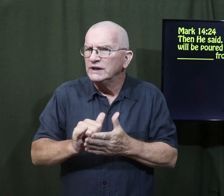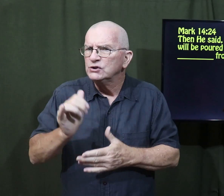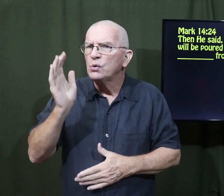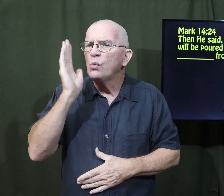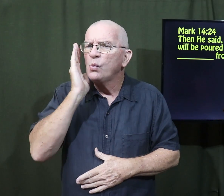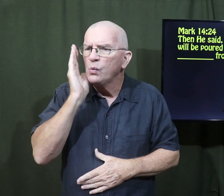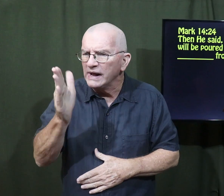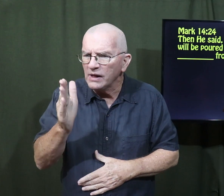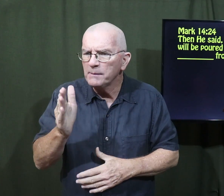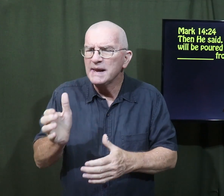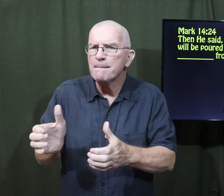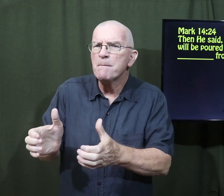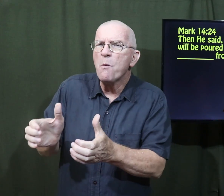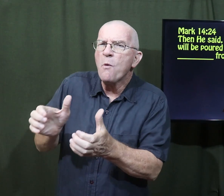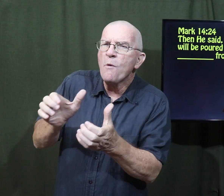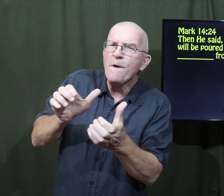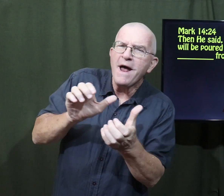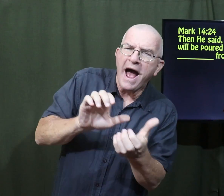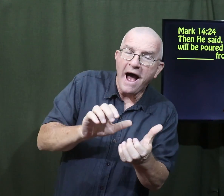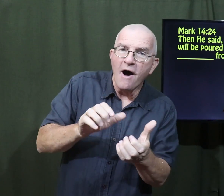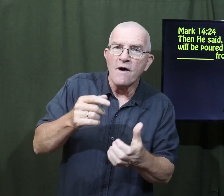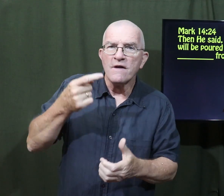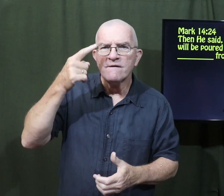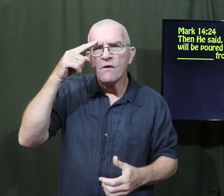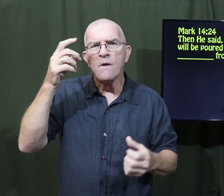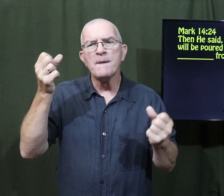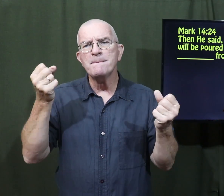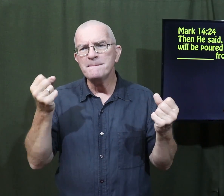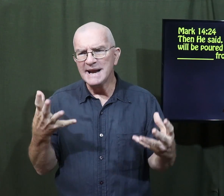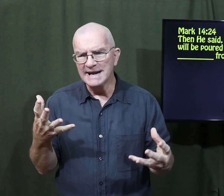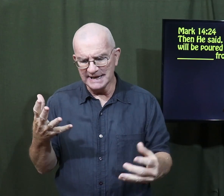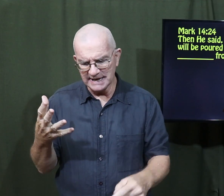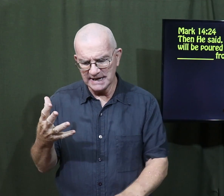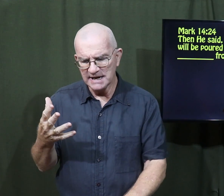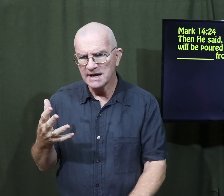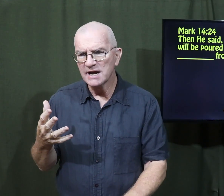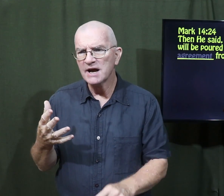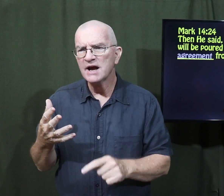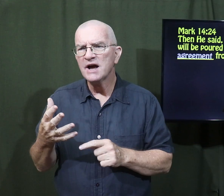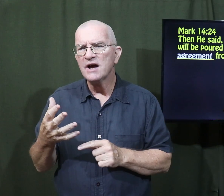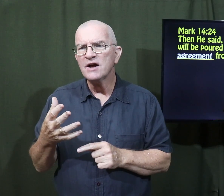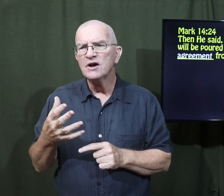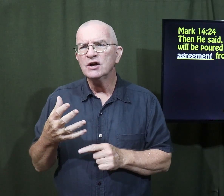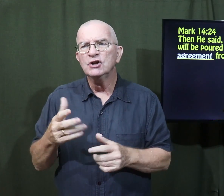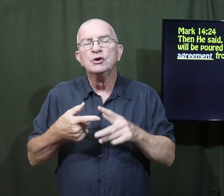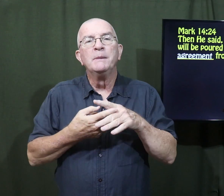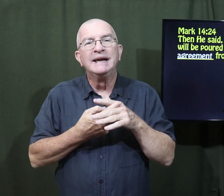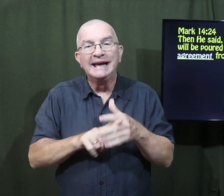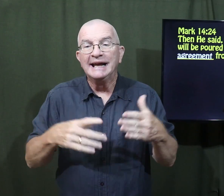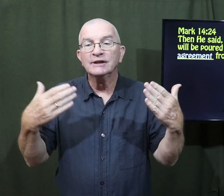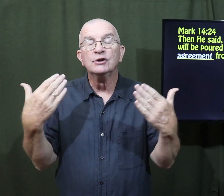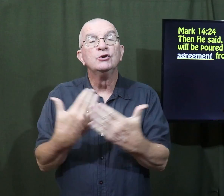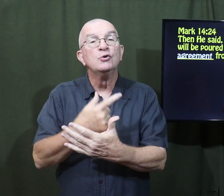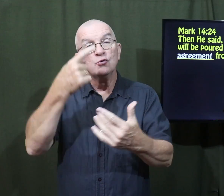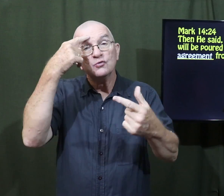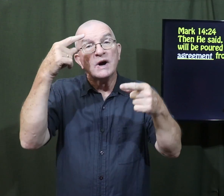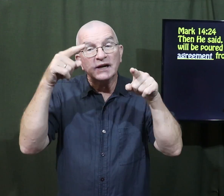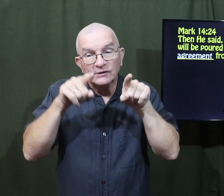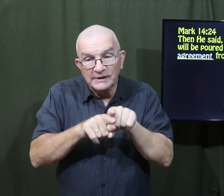which will be poured out for many to begin the new